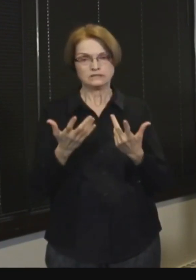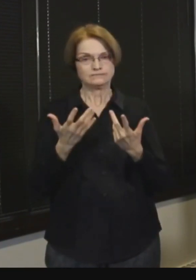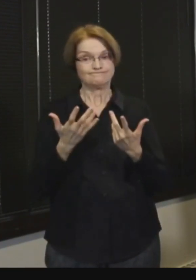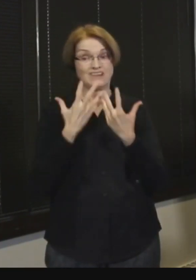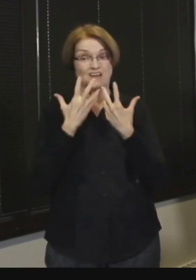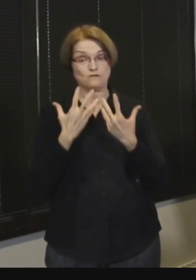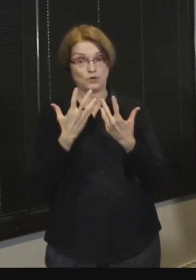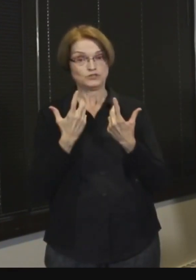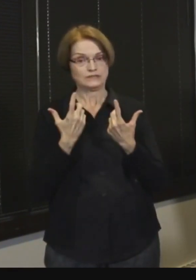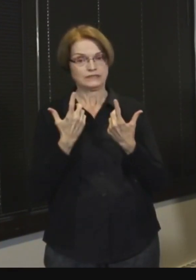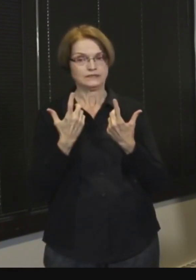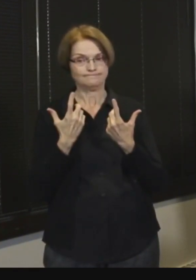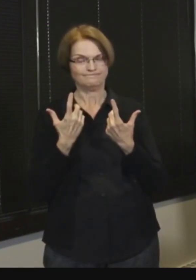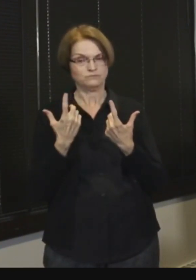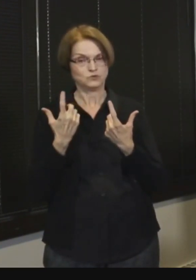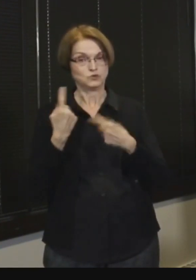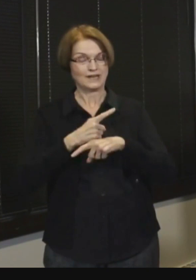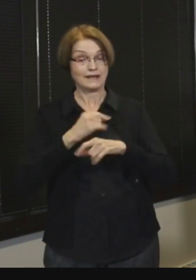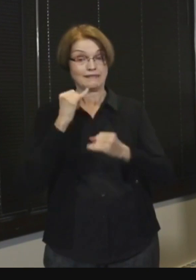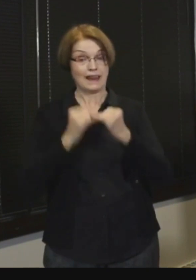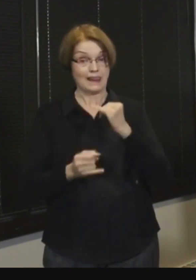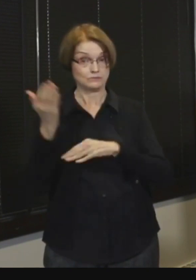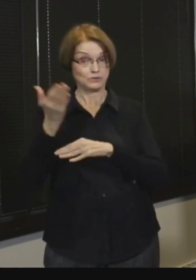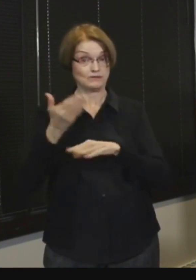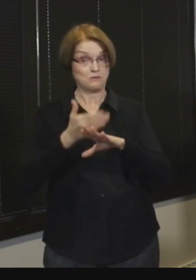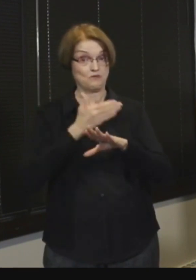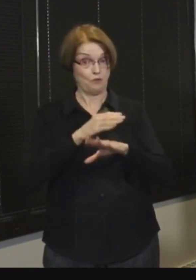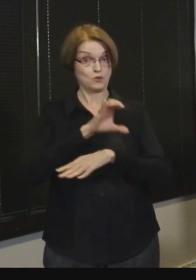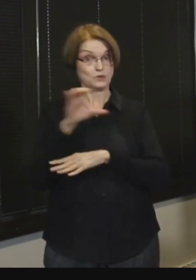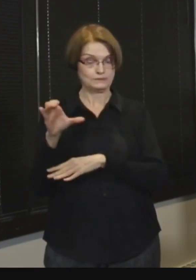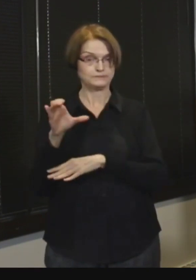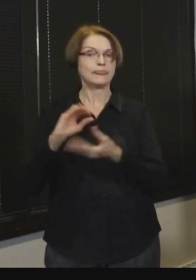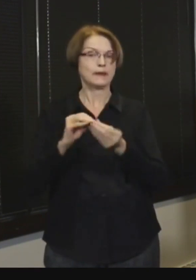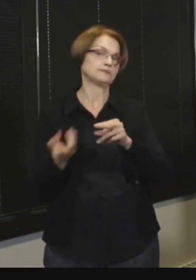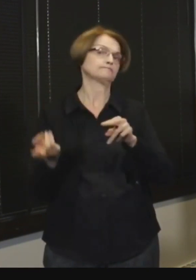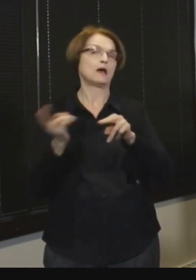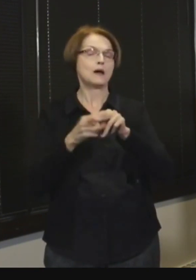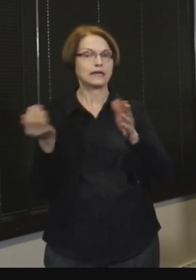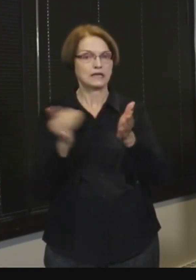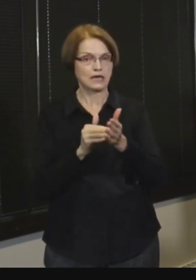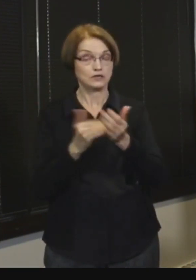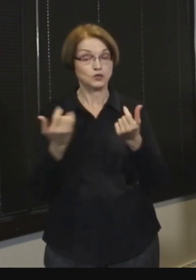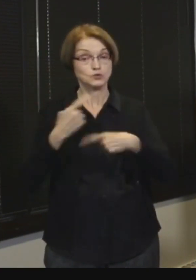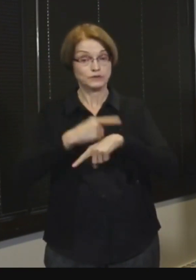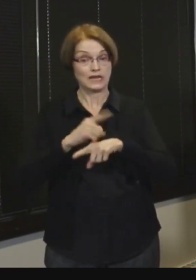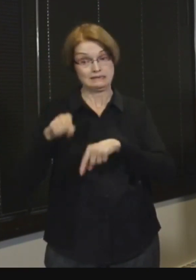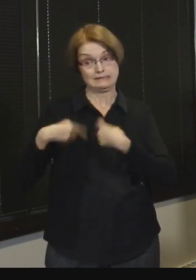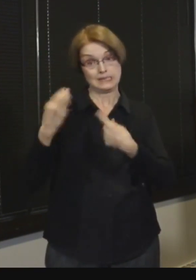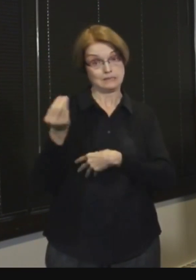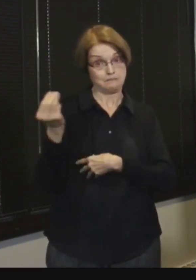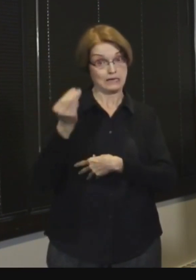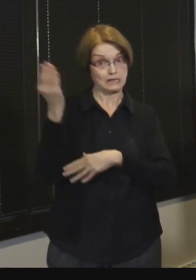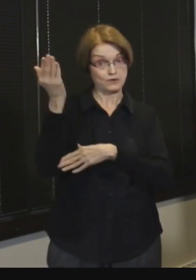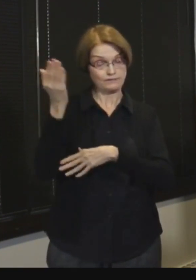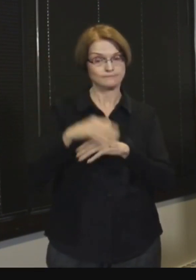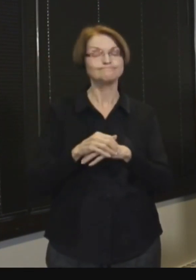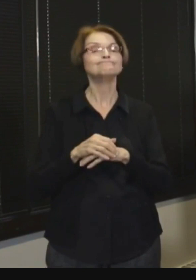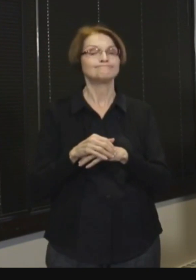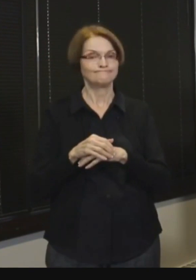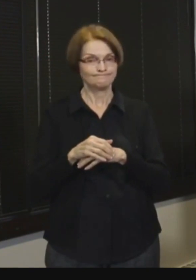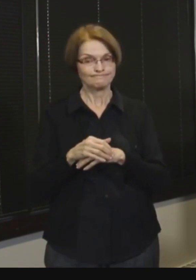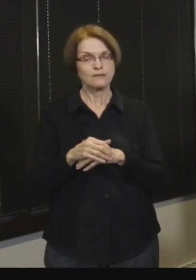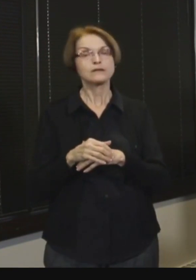our last briefing before Christmas, the numbers are up again. Today, we're reporting that since our Monday briefing, another